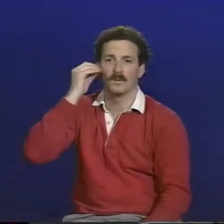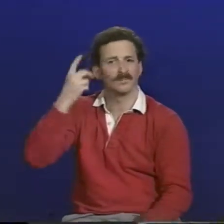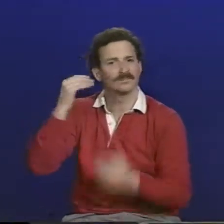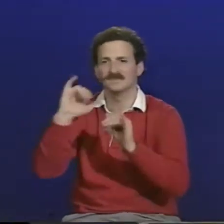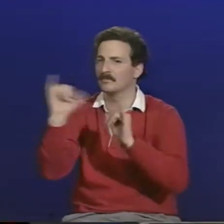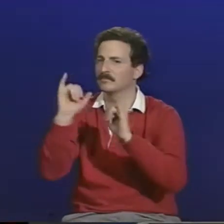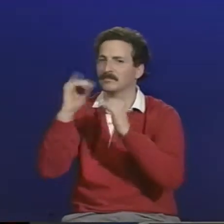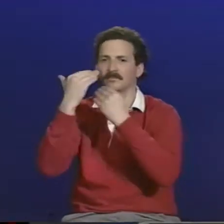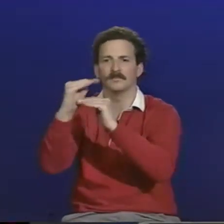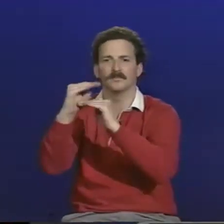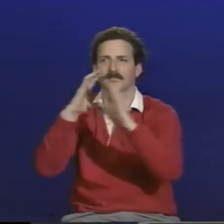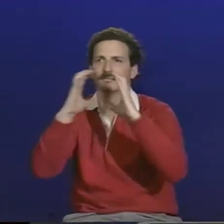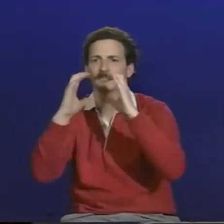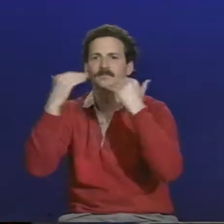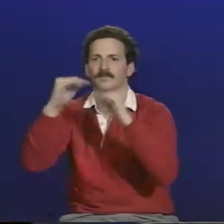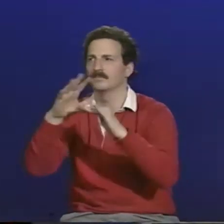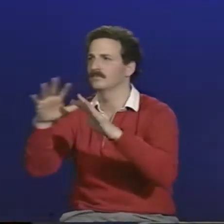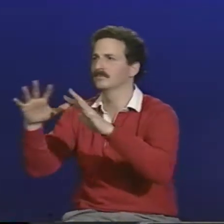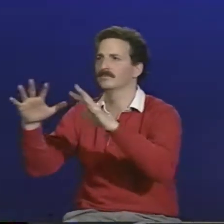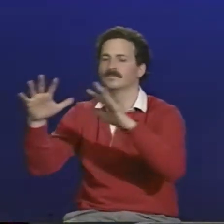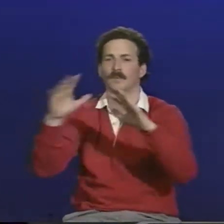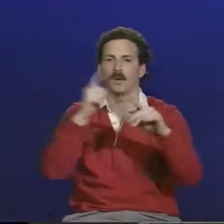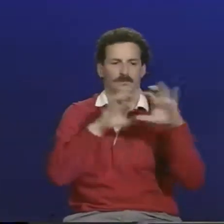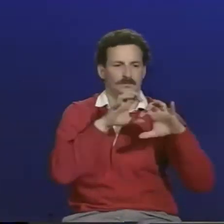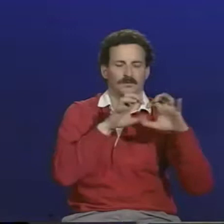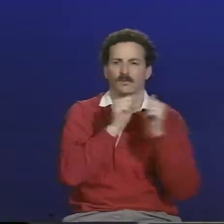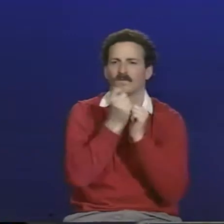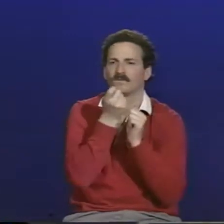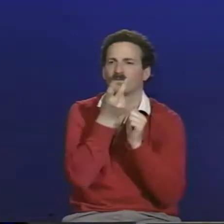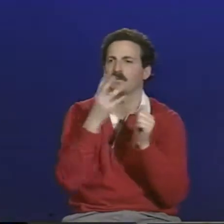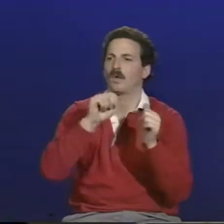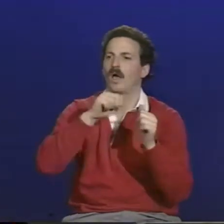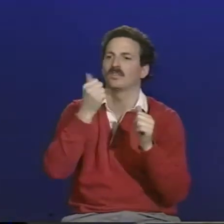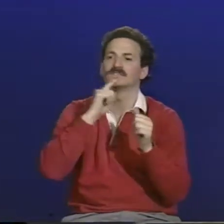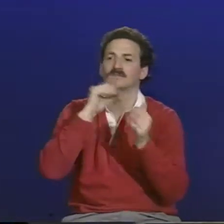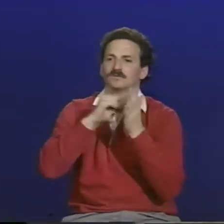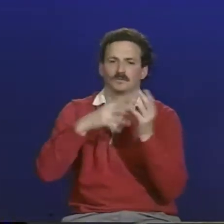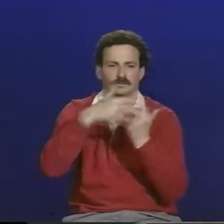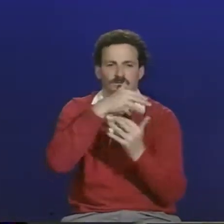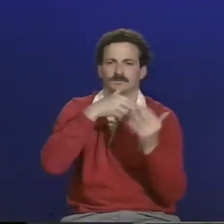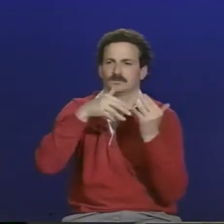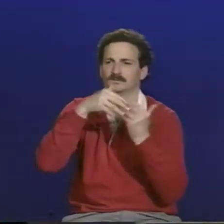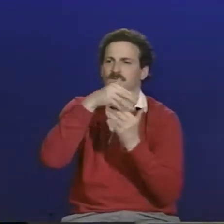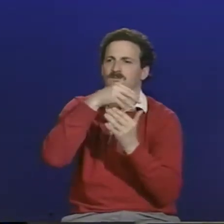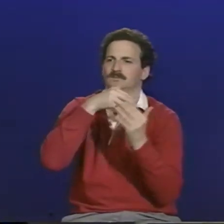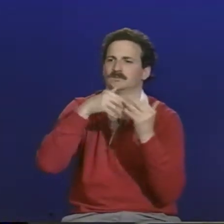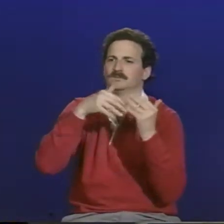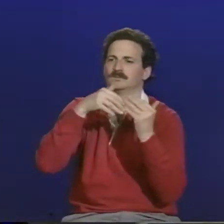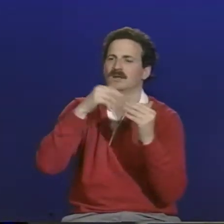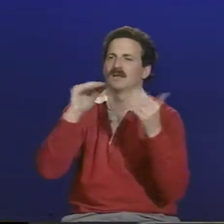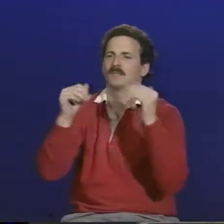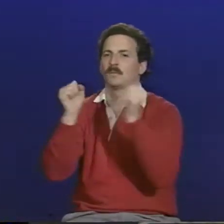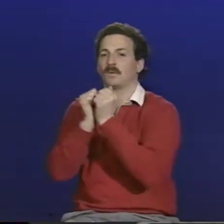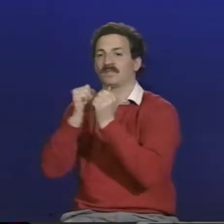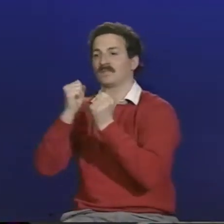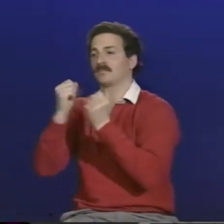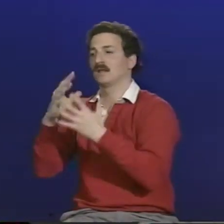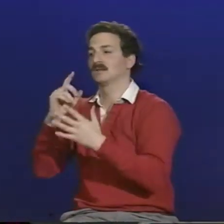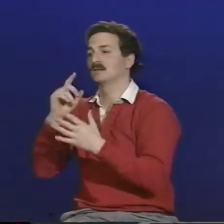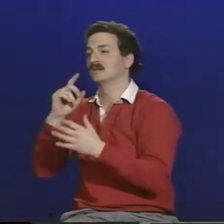And a lot of these kids also come from homes where they have hearing parents, so they can't even really communicate very well there. They're also limited and only able to